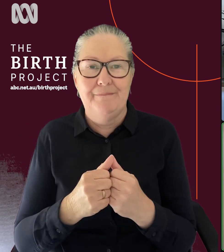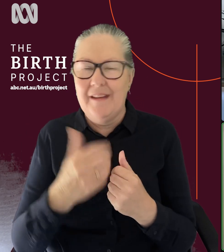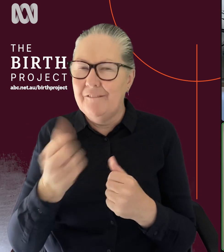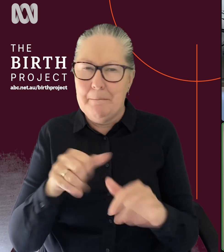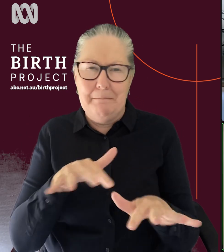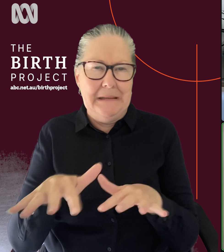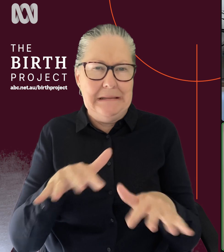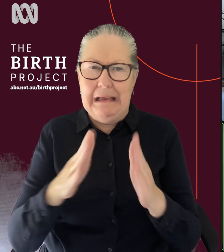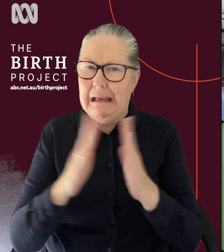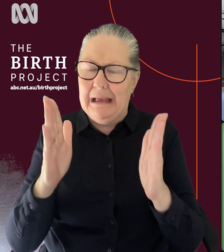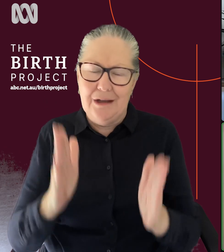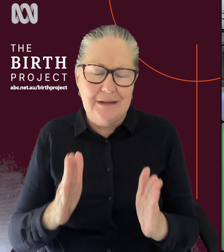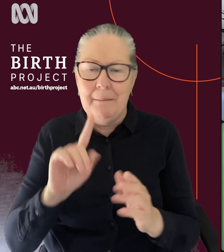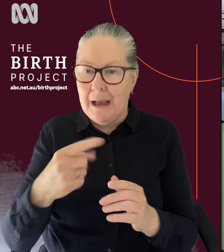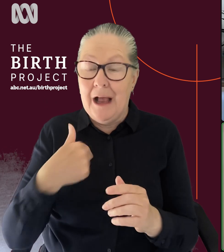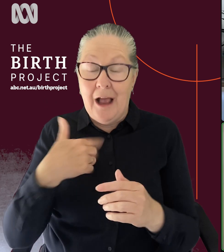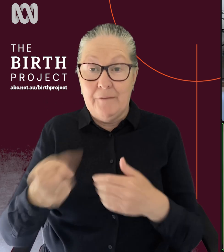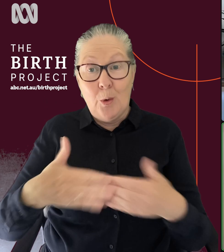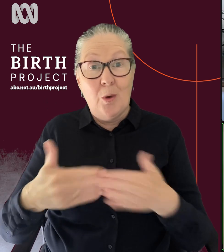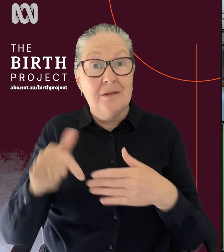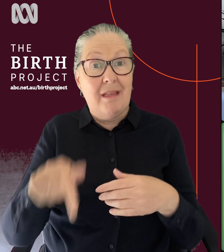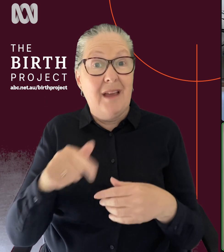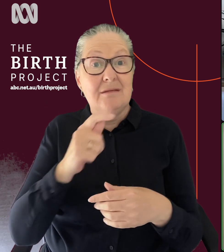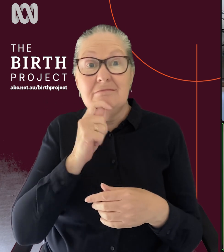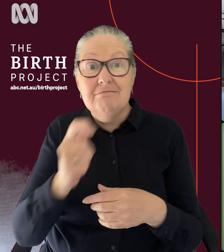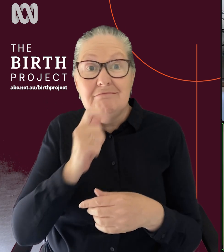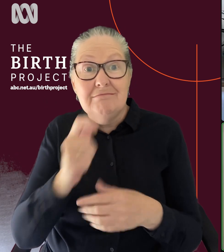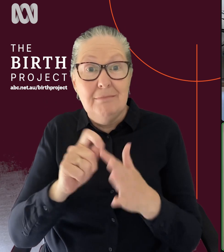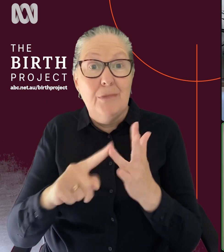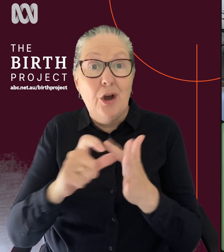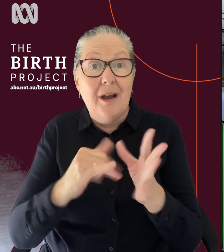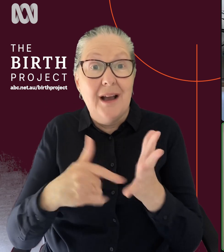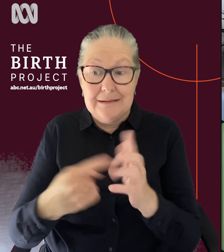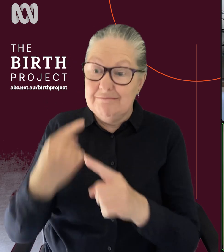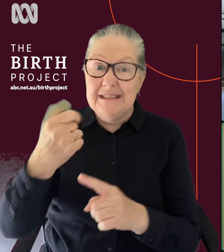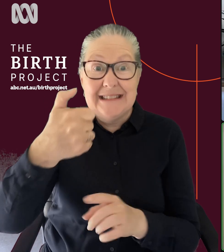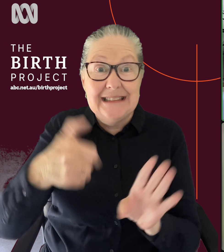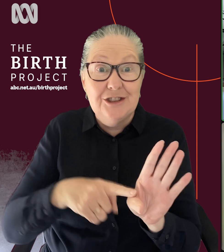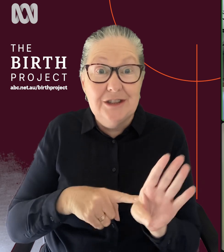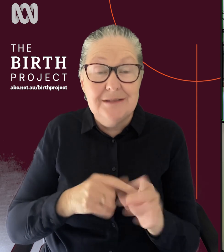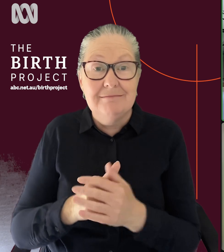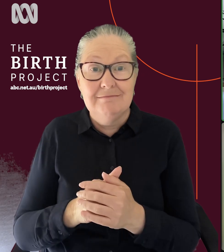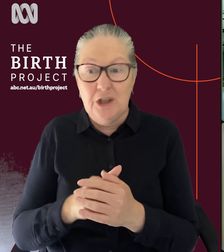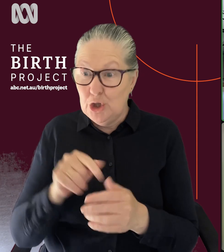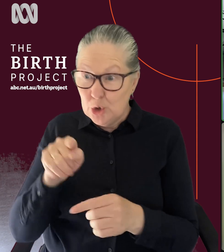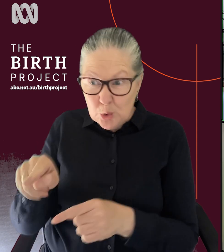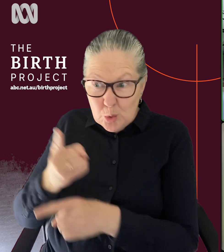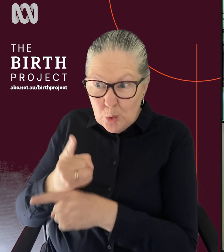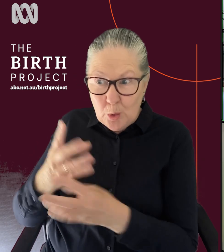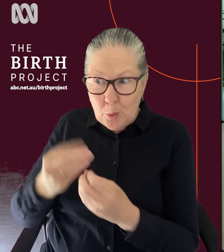yeah, we've got a busy household, but I've been running the podcast now for about six years. And you're obviously speaking to thousands of women, so